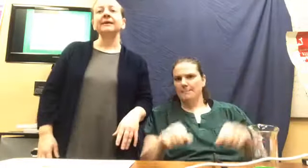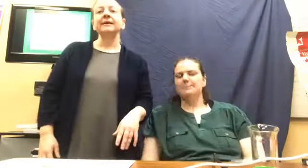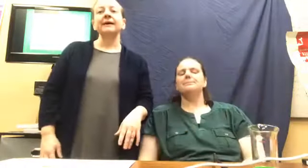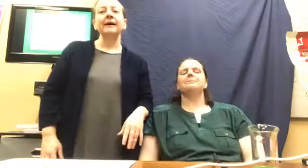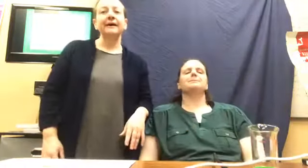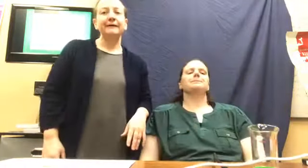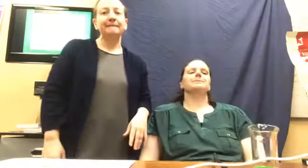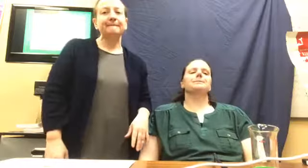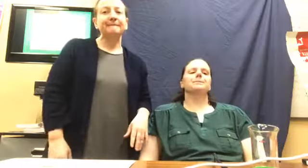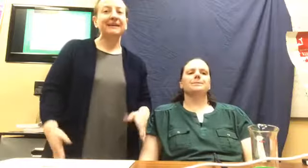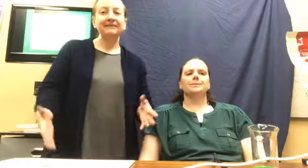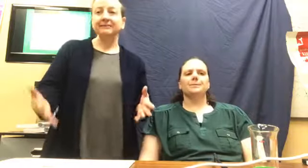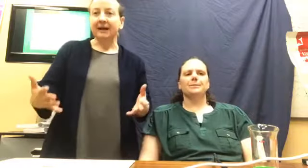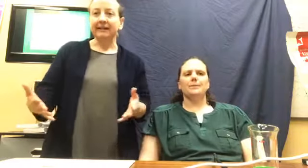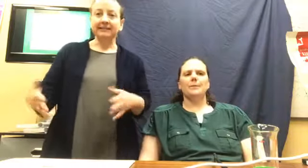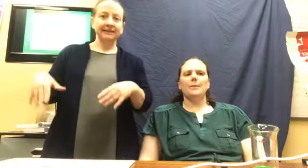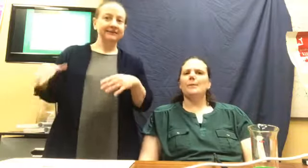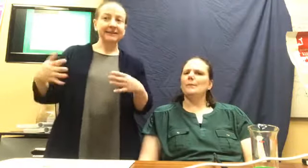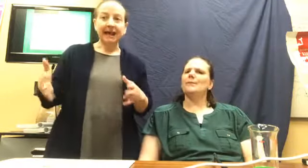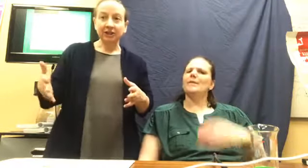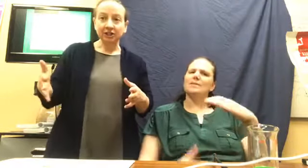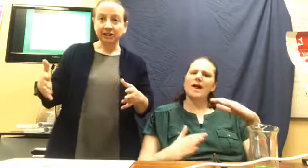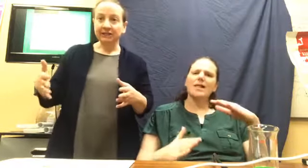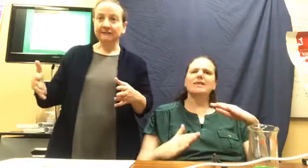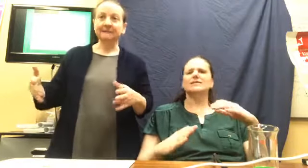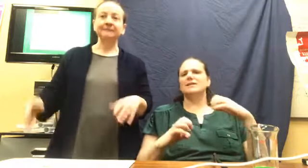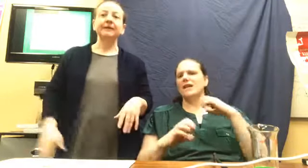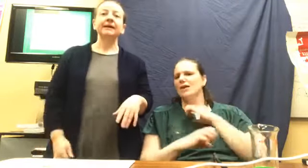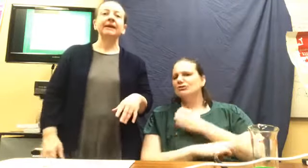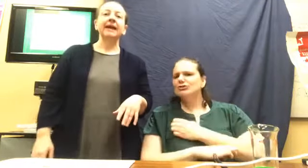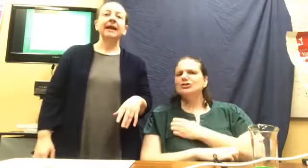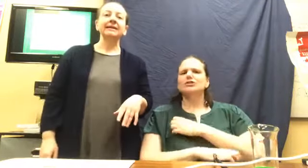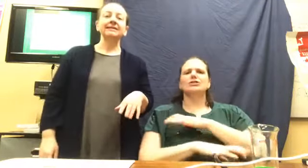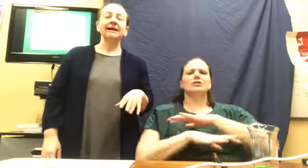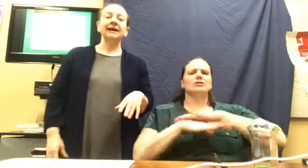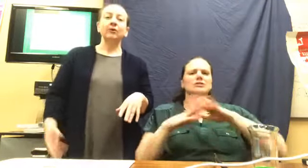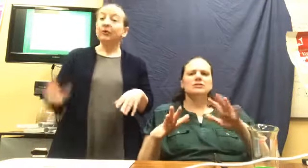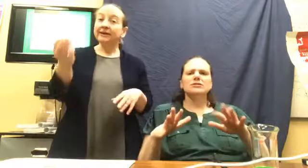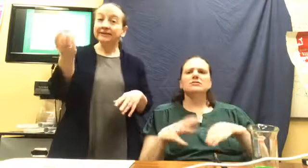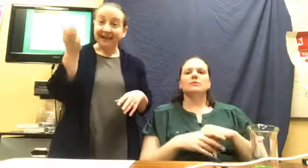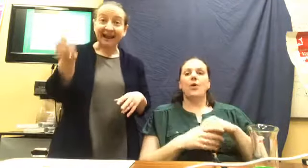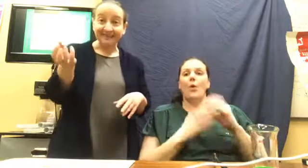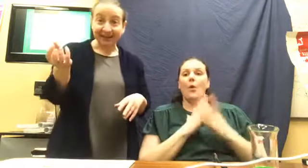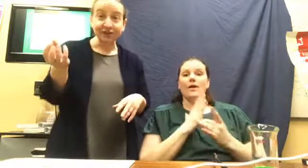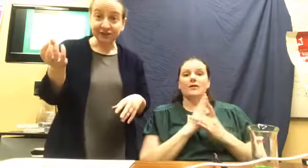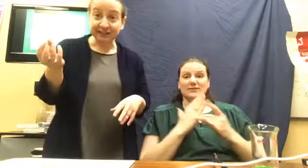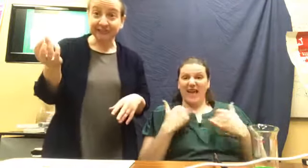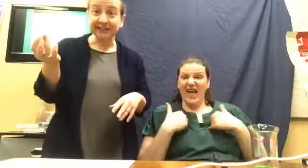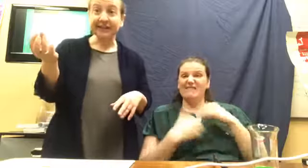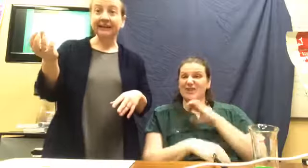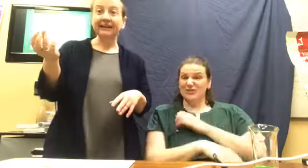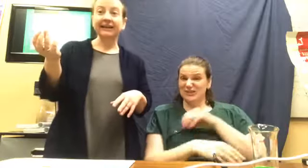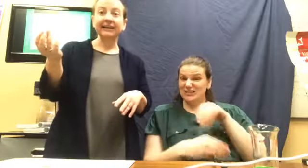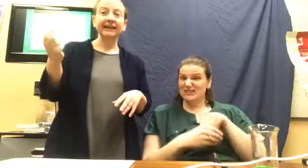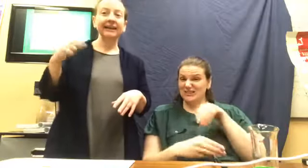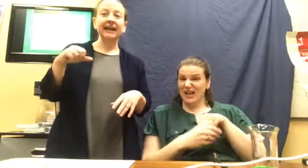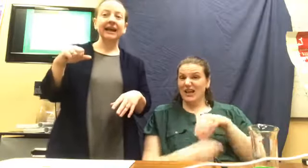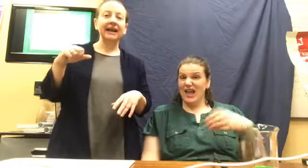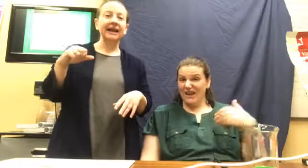Um, they give us balance, they give us energy and, uh, oils have energy. And